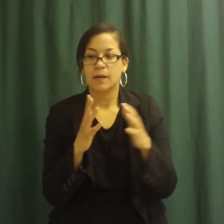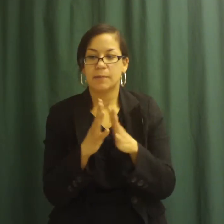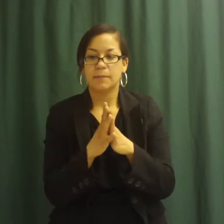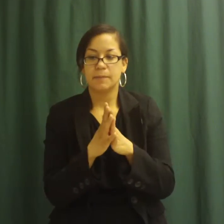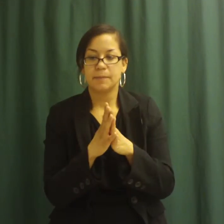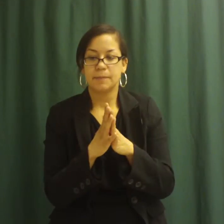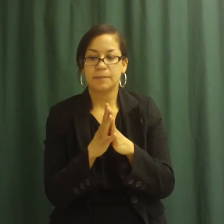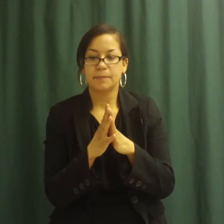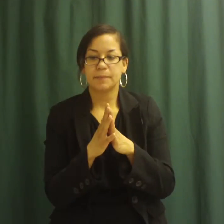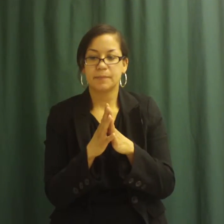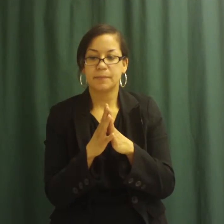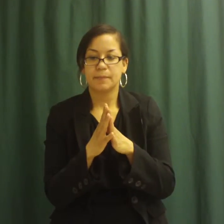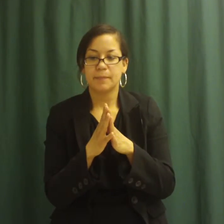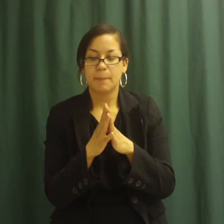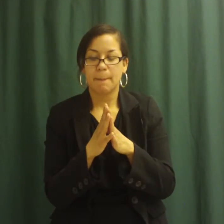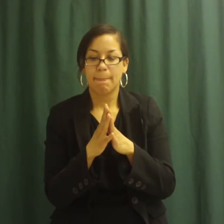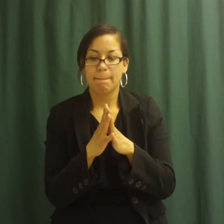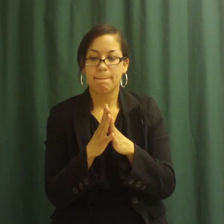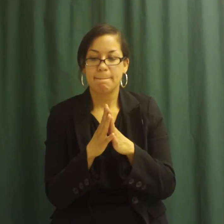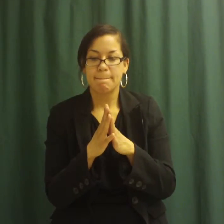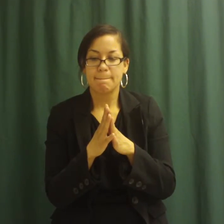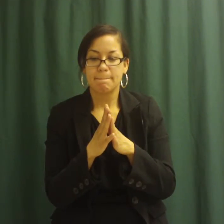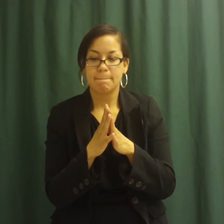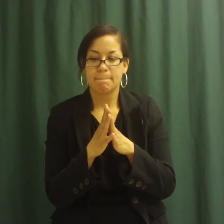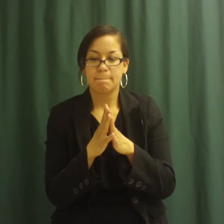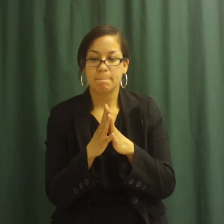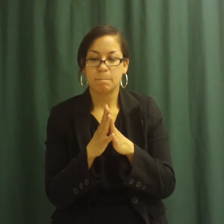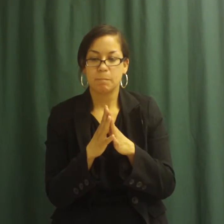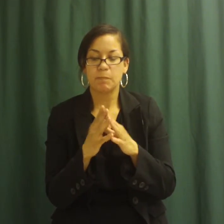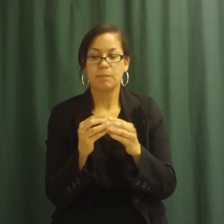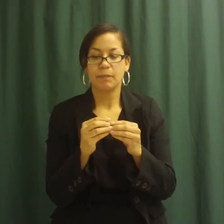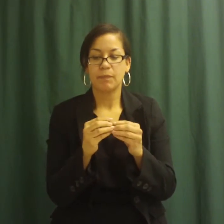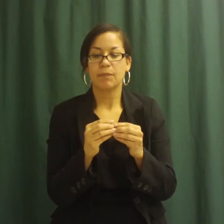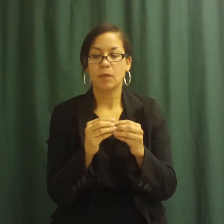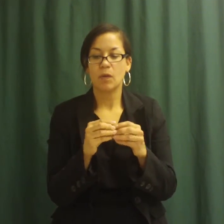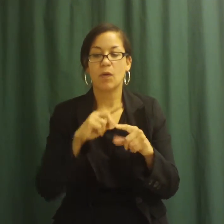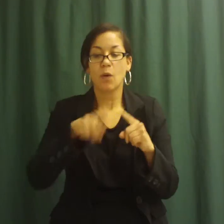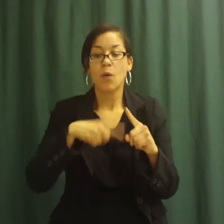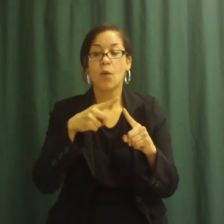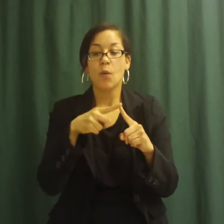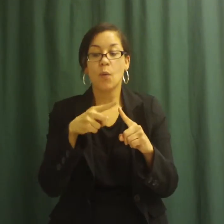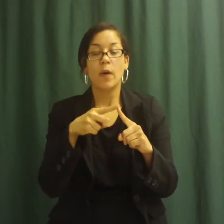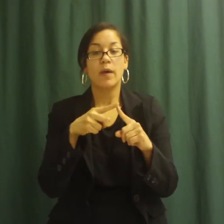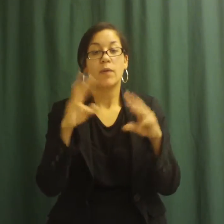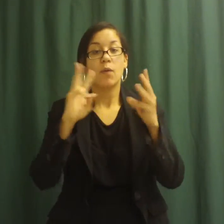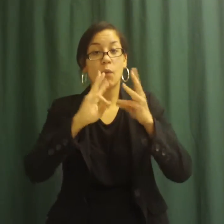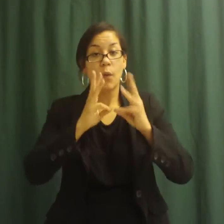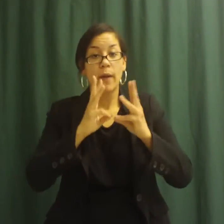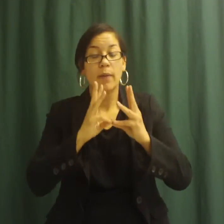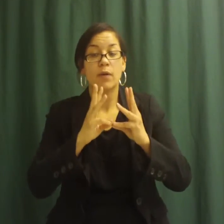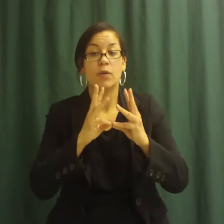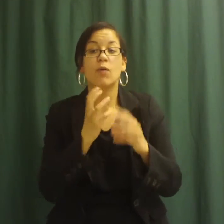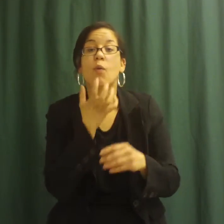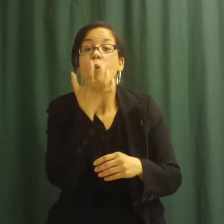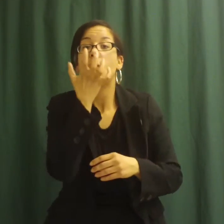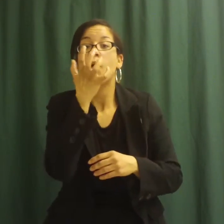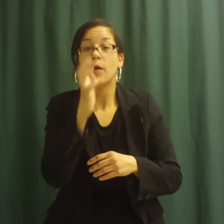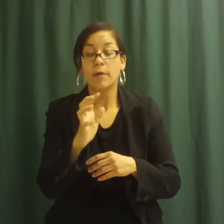As soon as the weather is warm enough, move the plants outside so the plants get used to being outdoors.